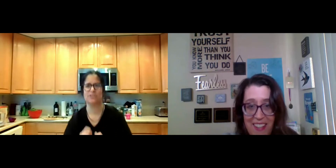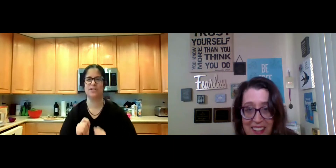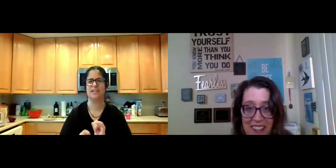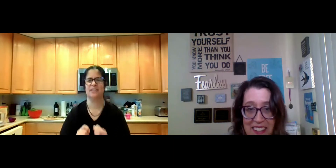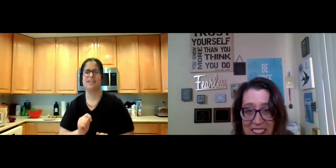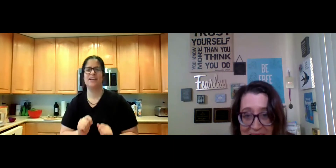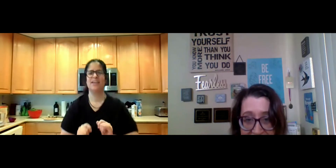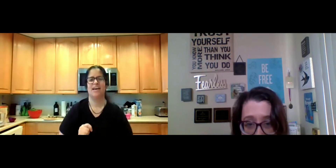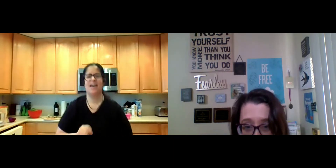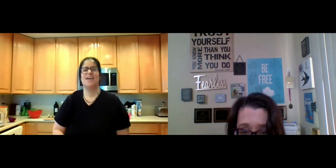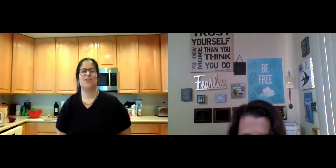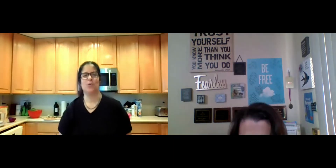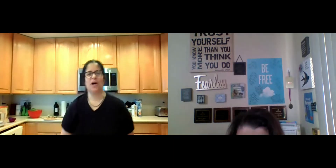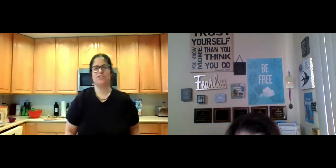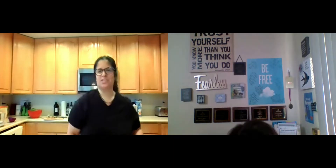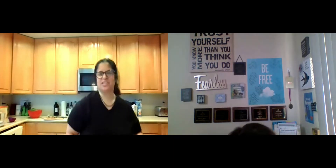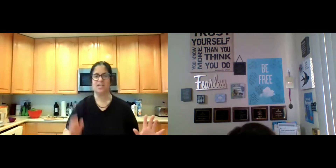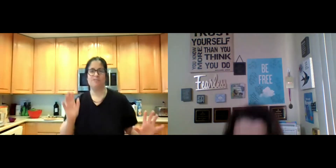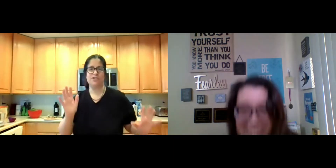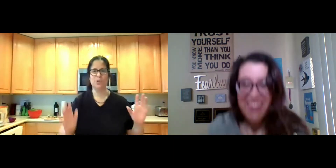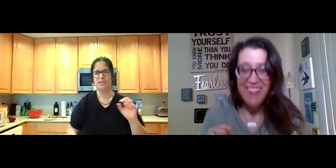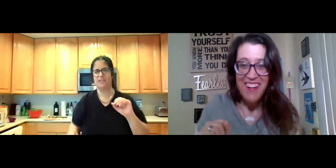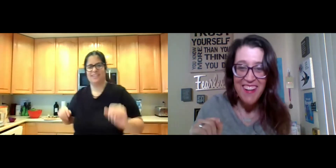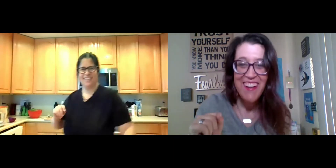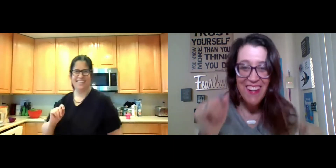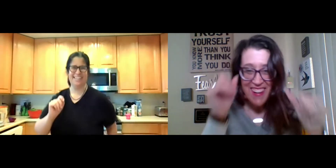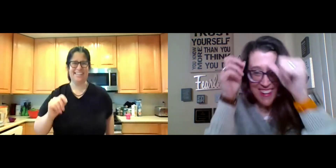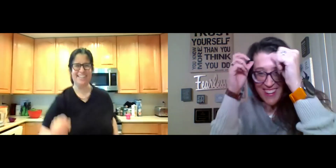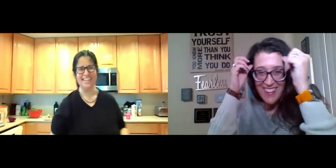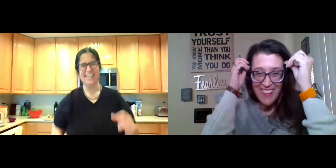a lot of those and your, your quads are going to love you.